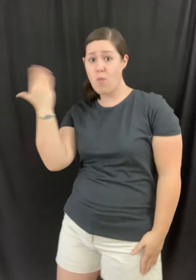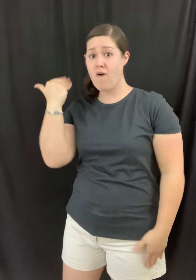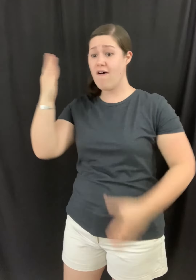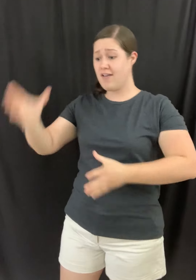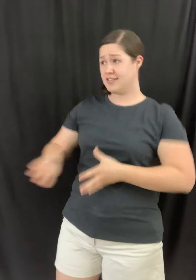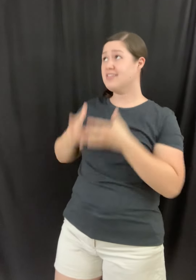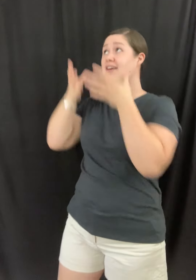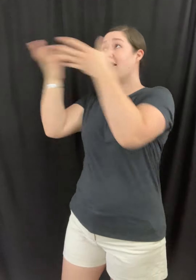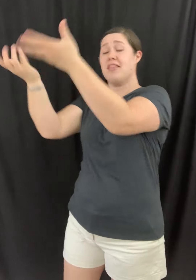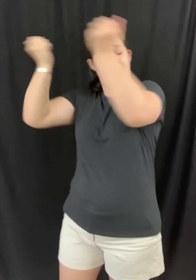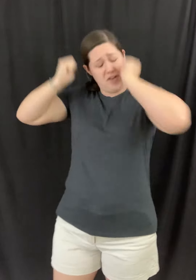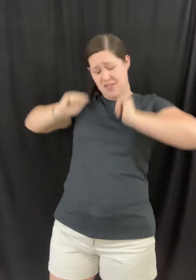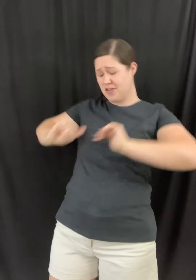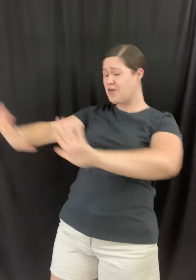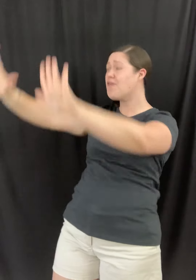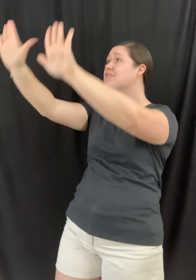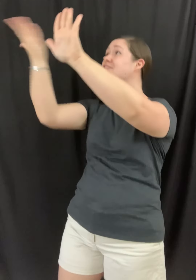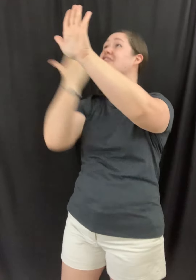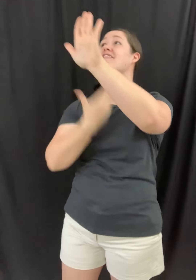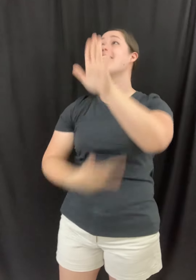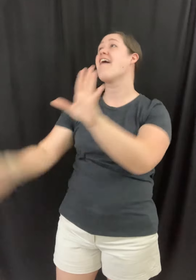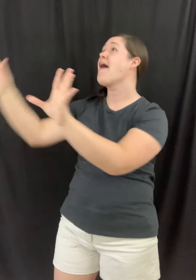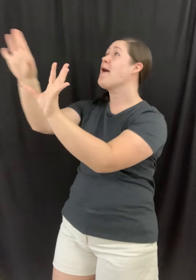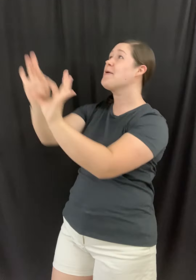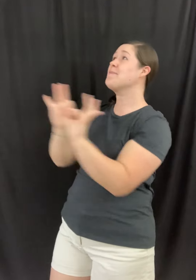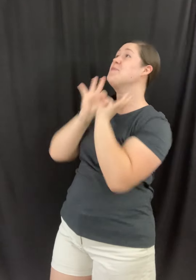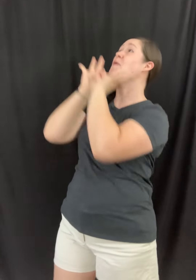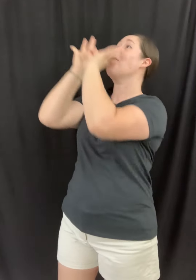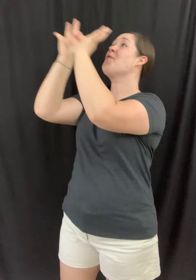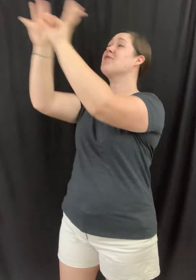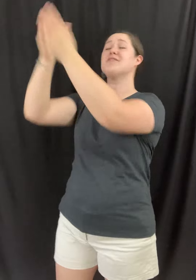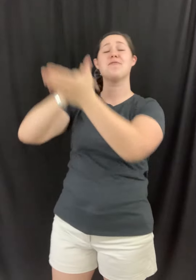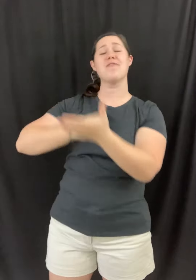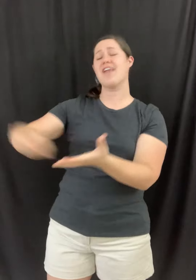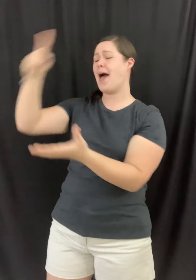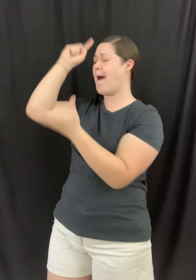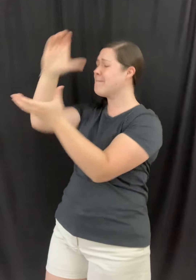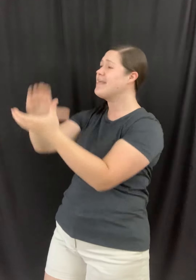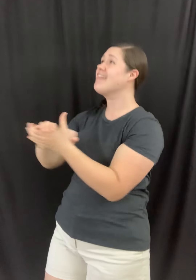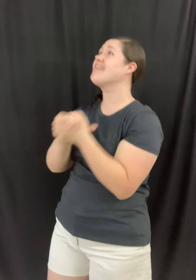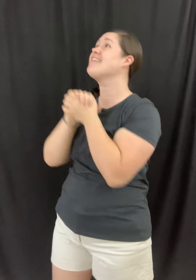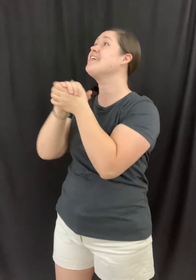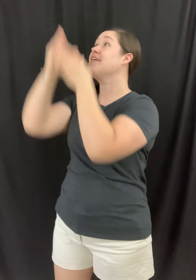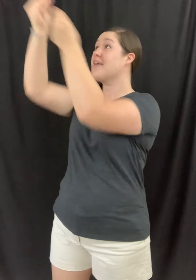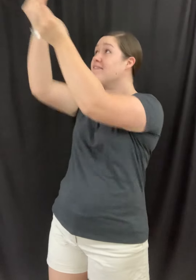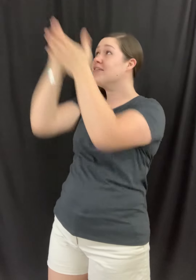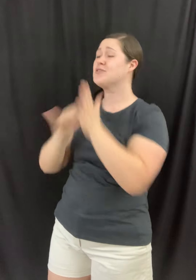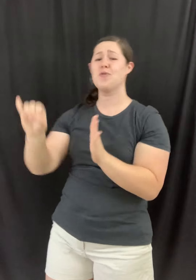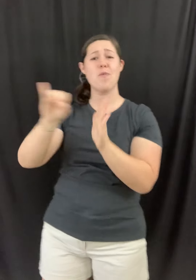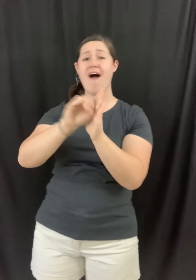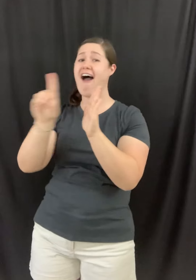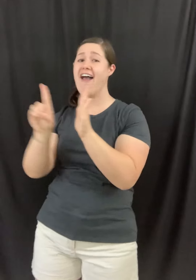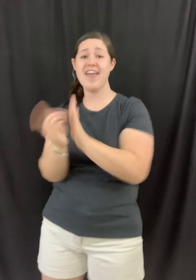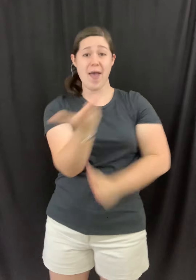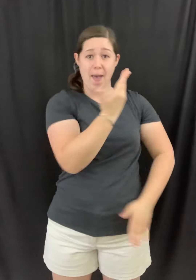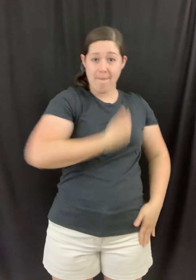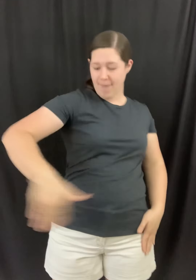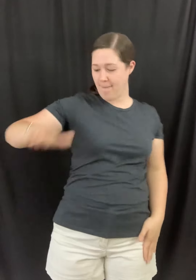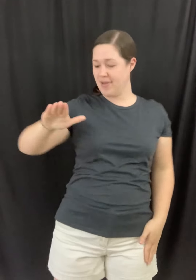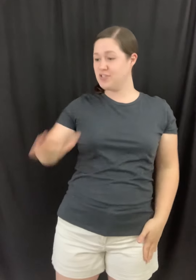am, I look at the altar I am the arms, Lord, I be Who I am, I'm a